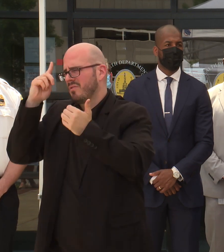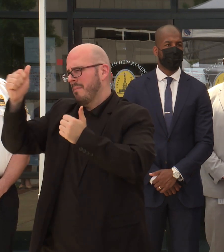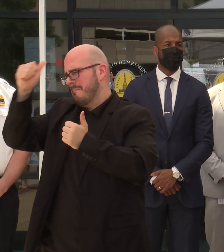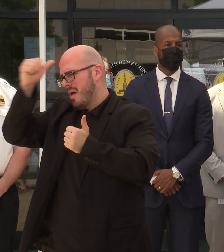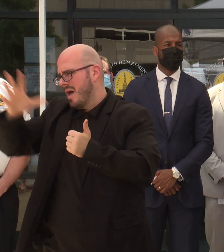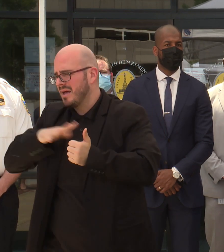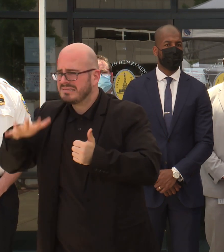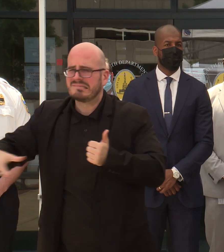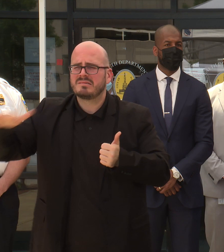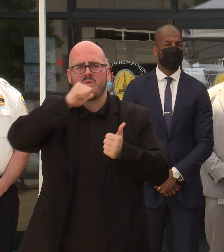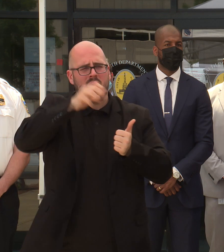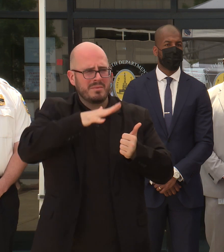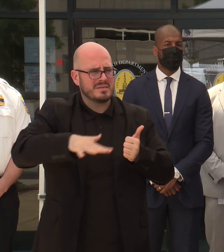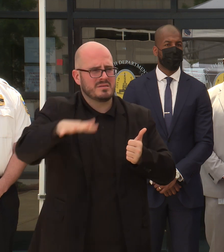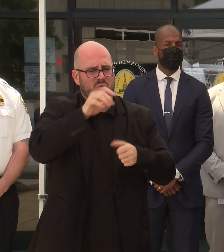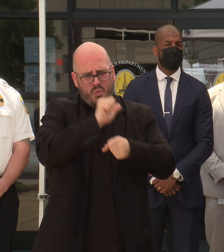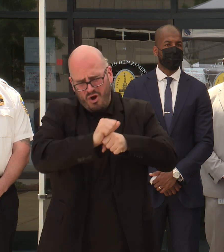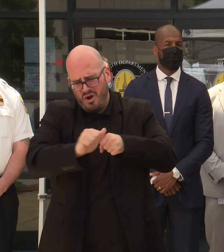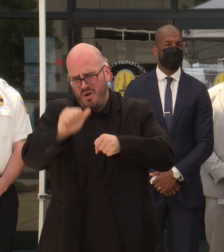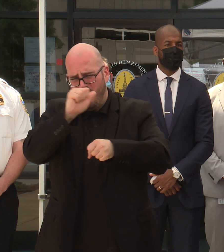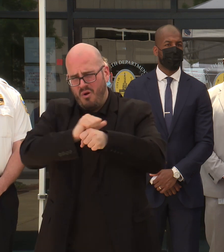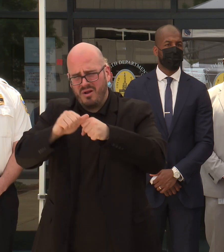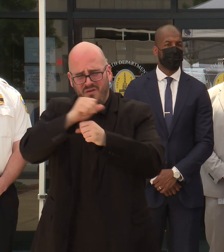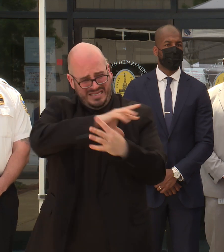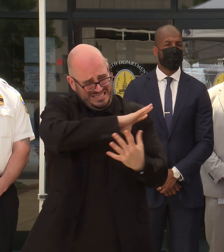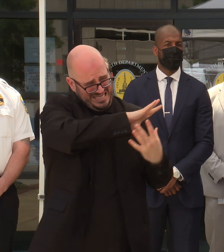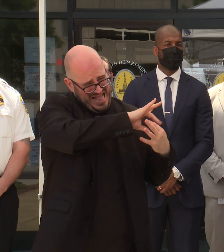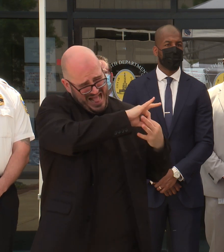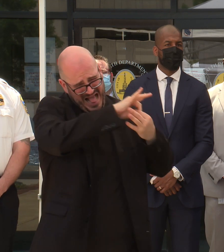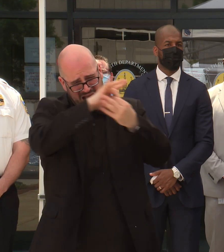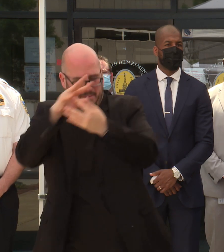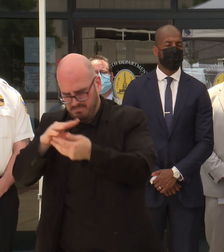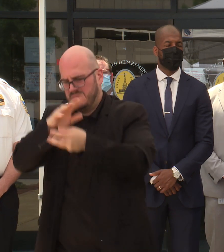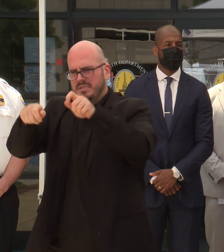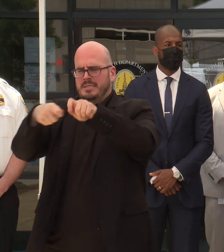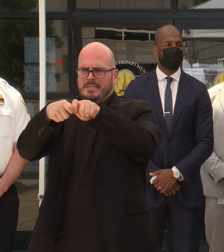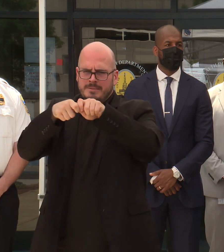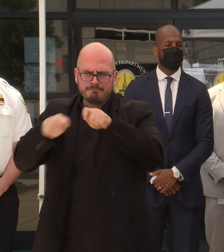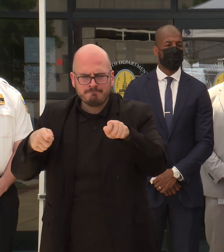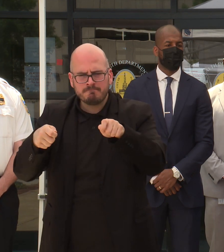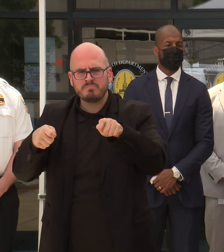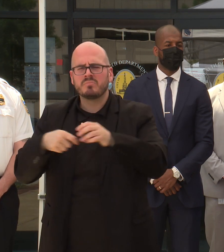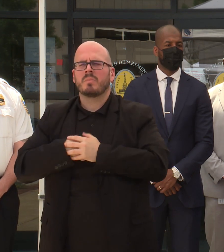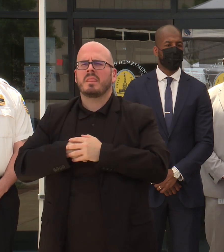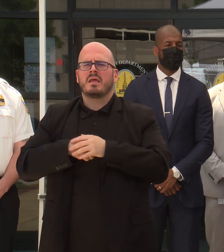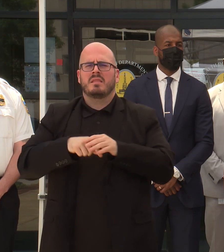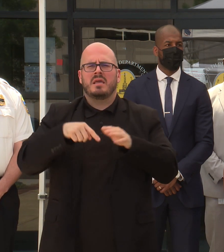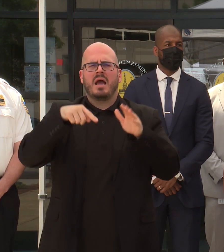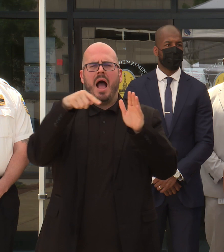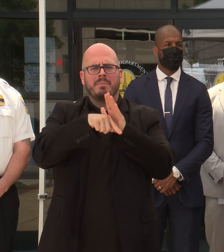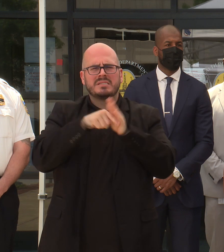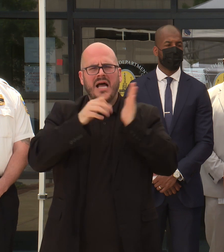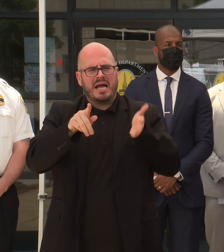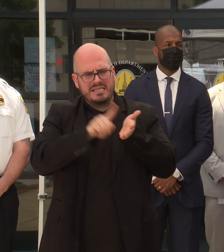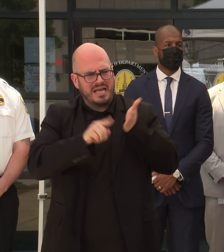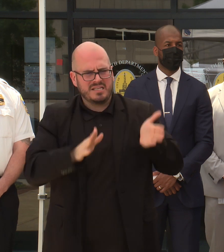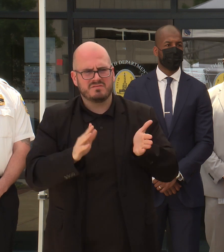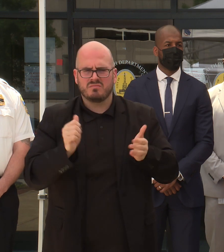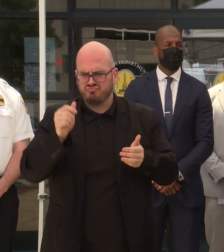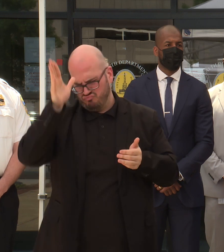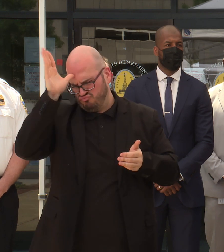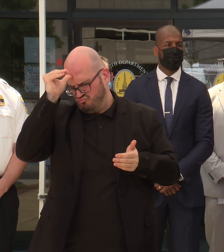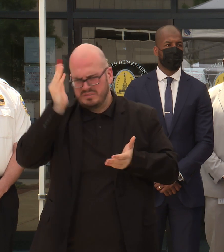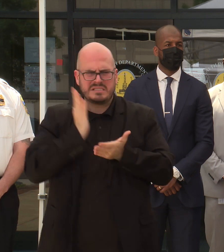tirelessly to bring this case to conclusion. The homicide detectives would not stop